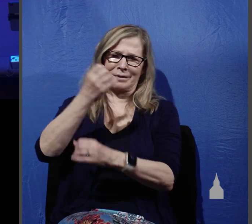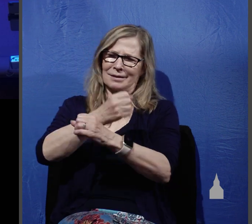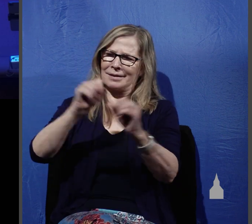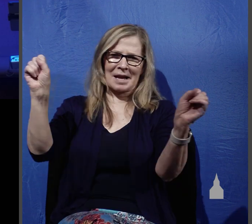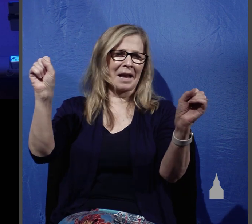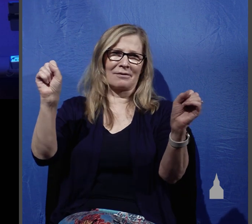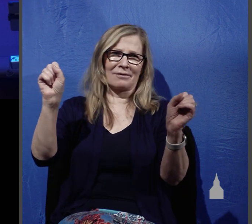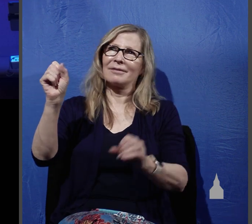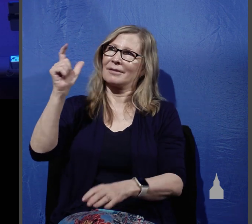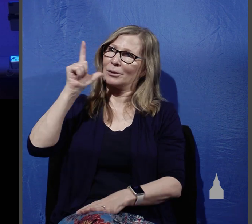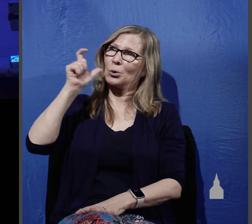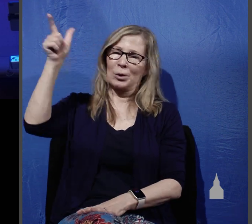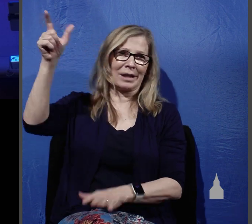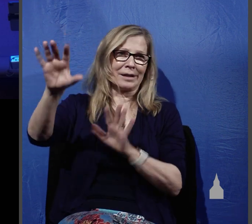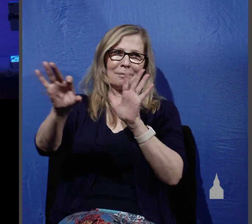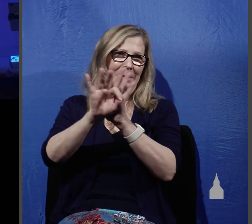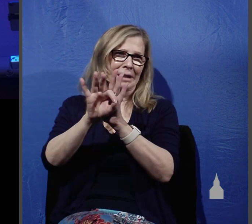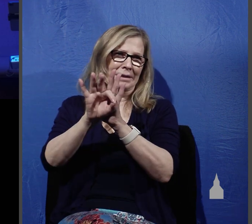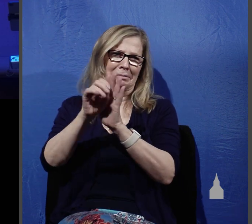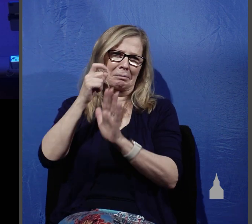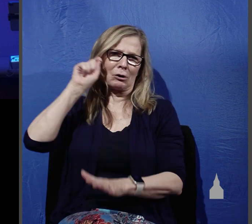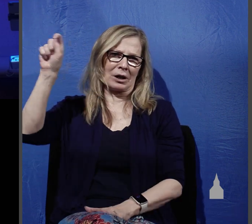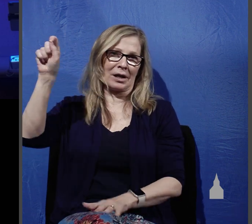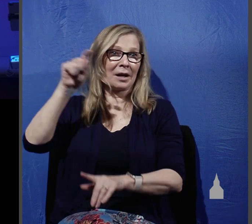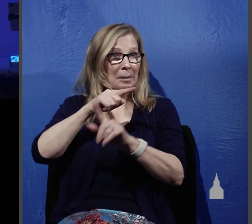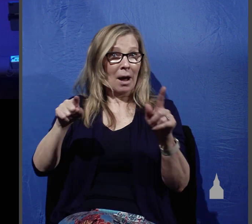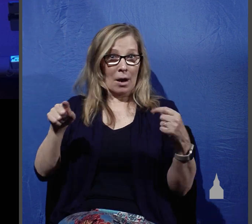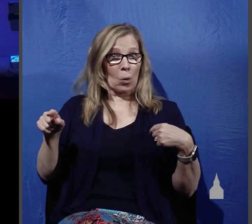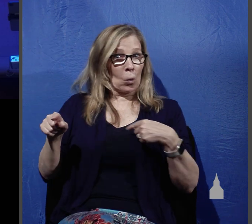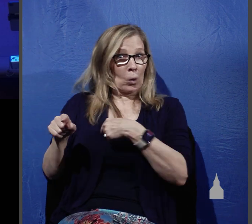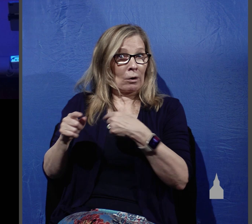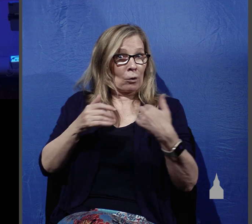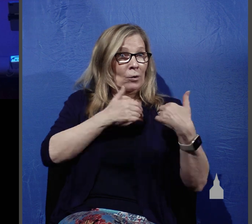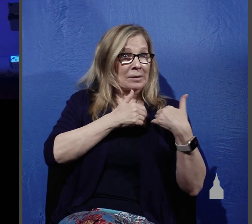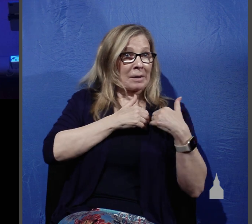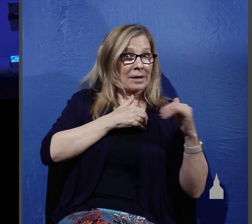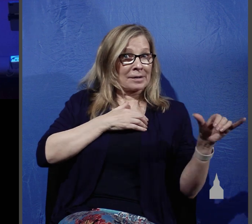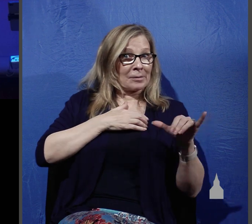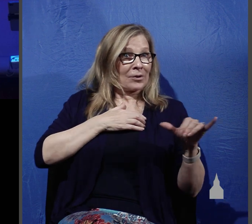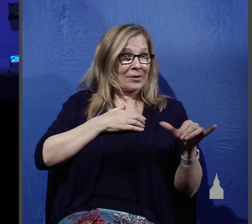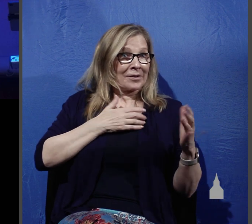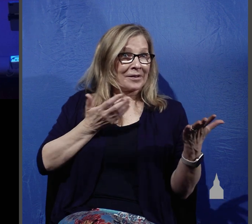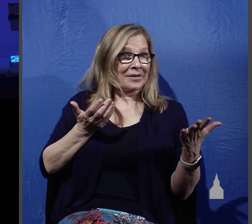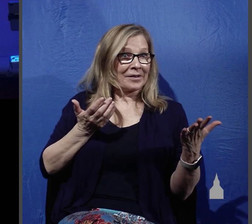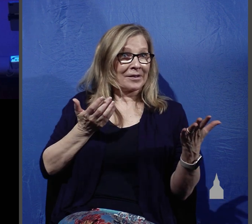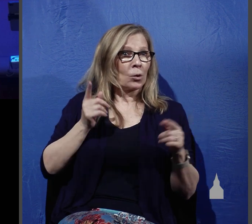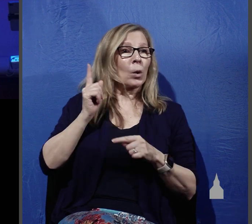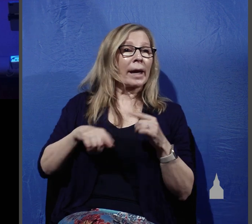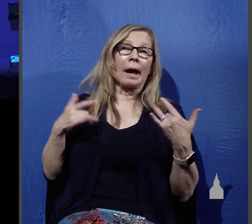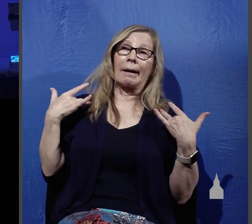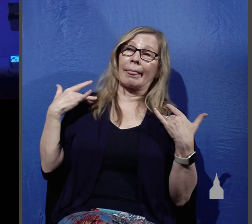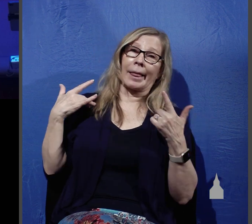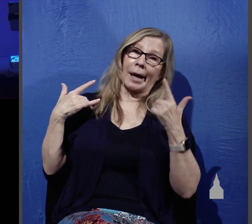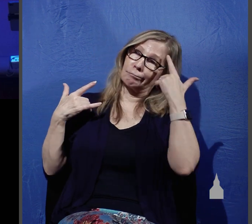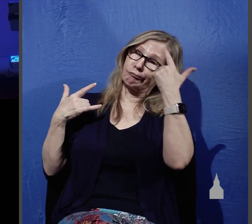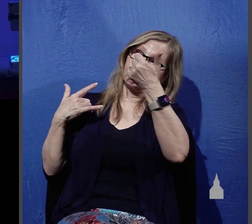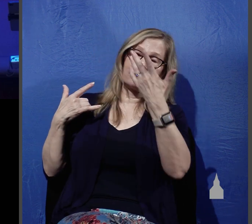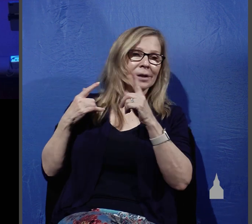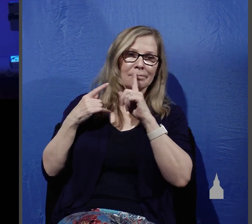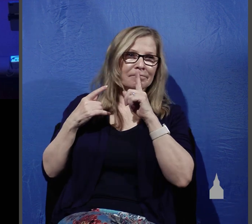save and yet we we're responsible not only to be his witnesses to lead people to Christ but to